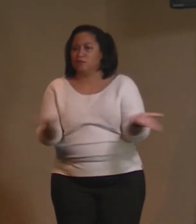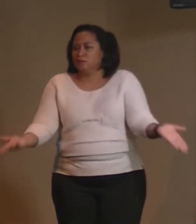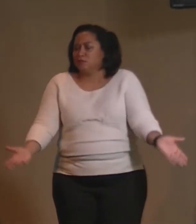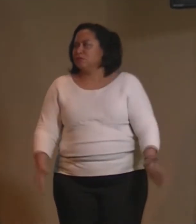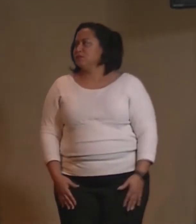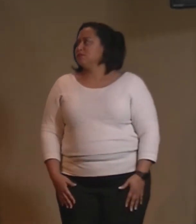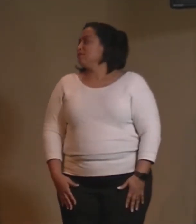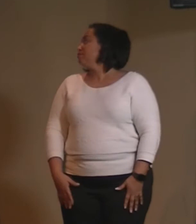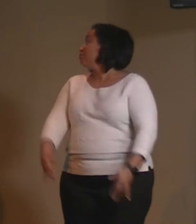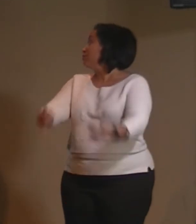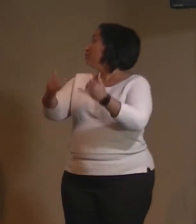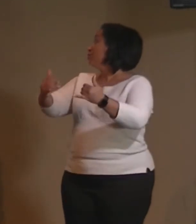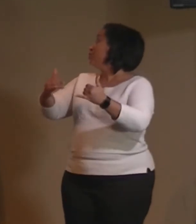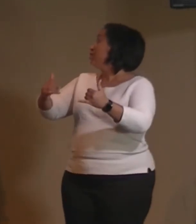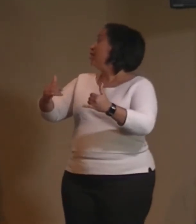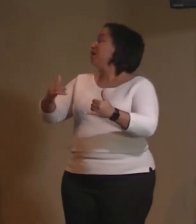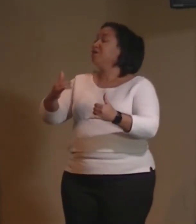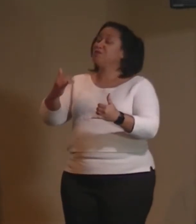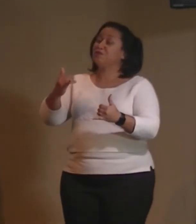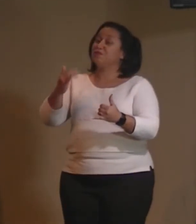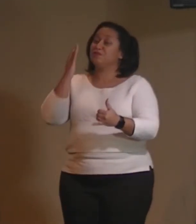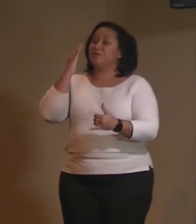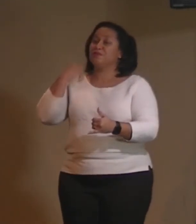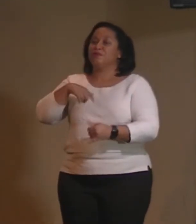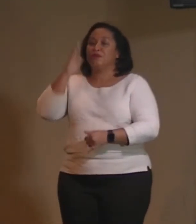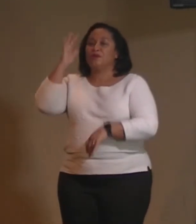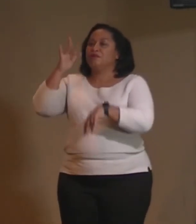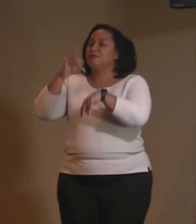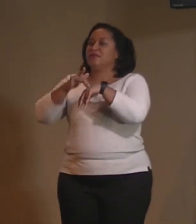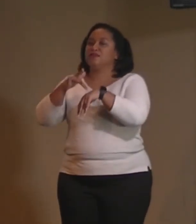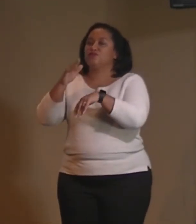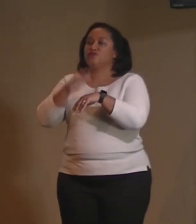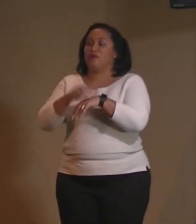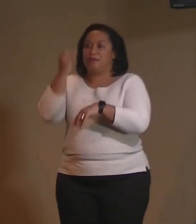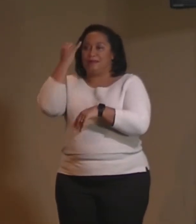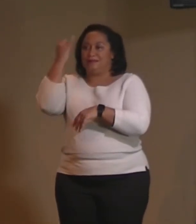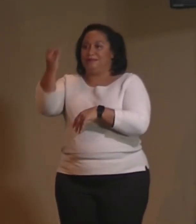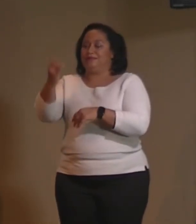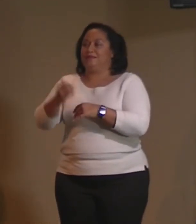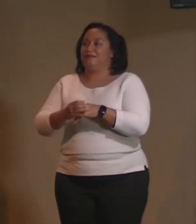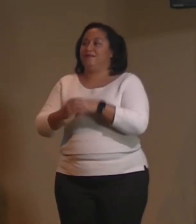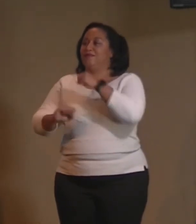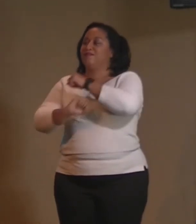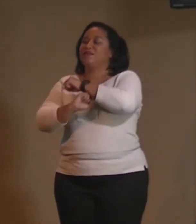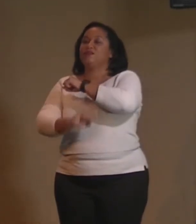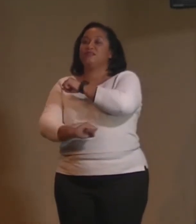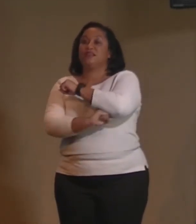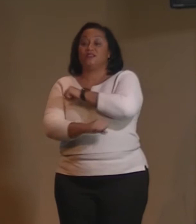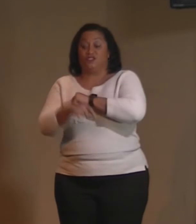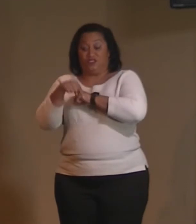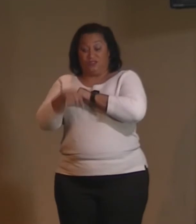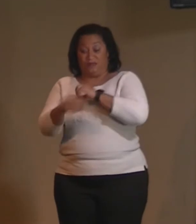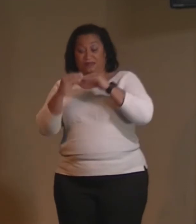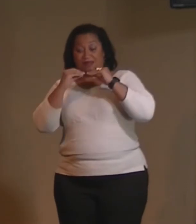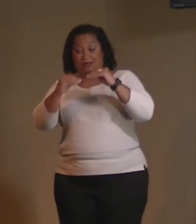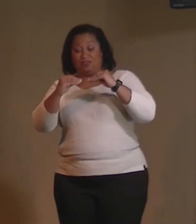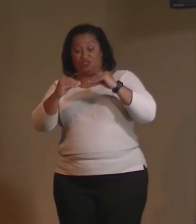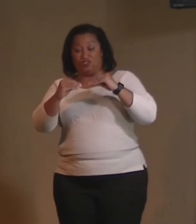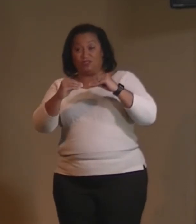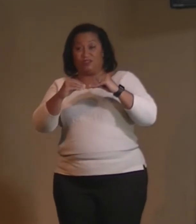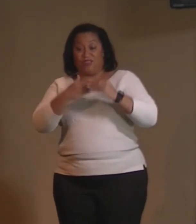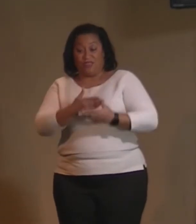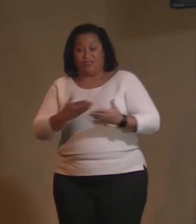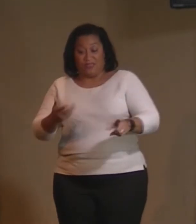So today we're going to sort of touch on the idea of the foundation of this teaching, the thing itself,